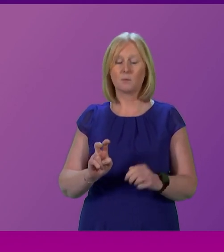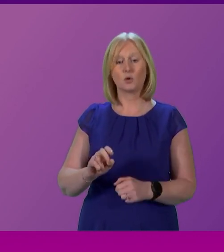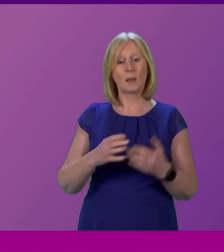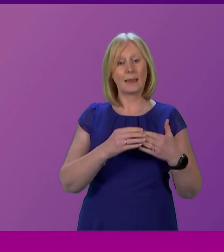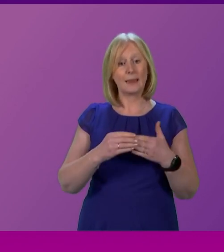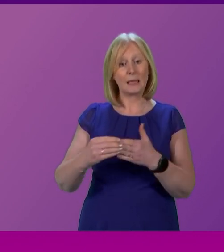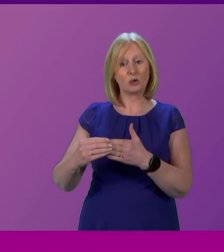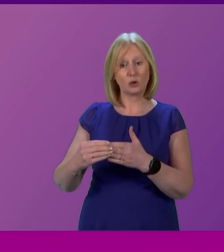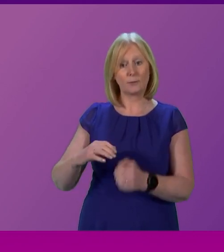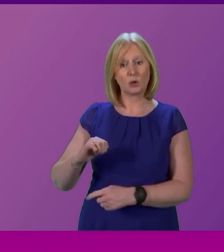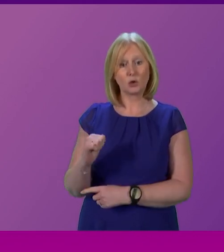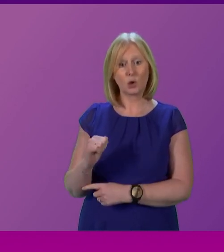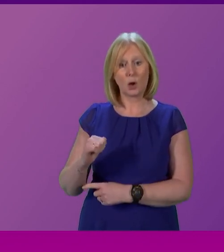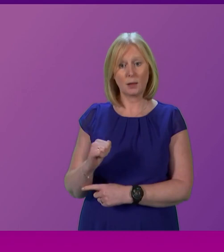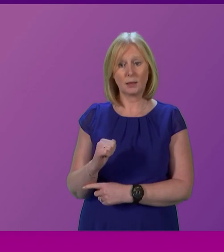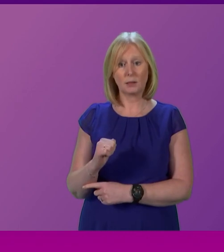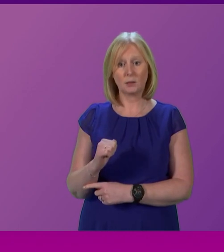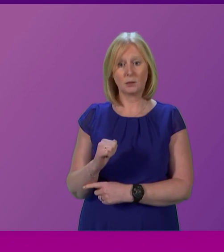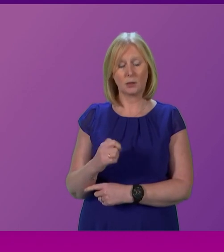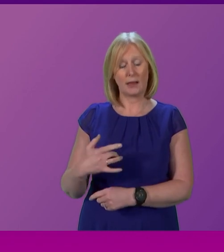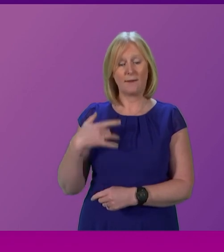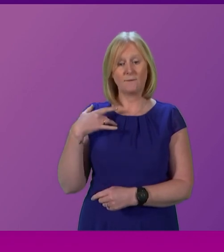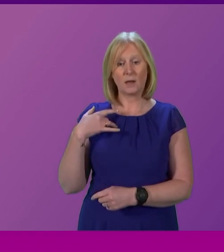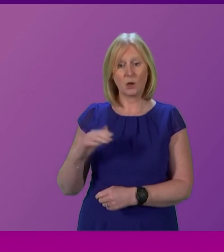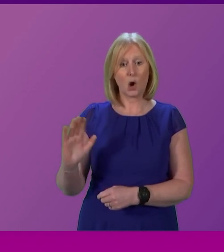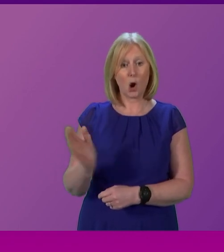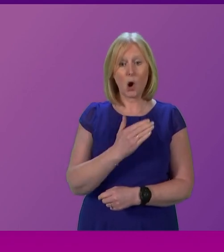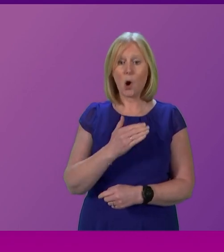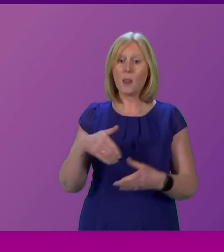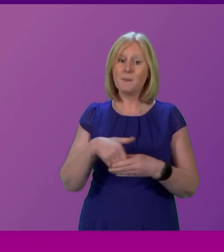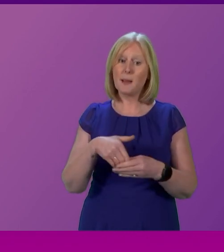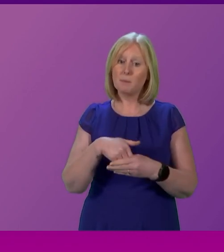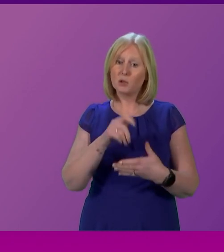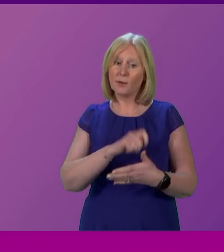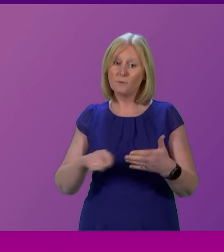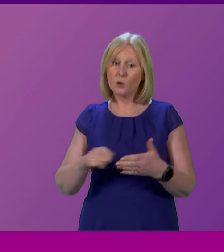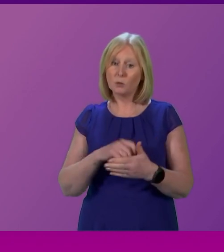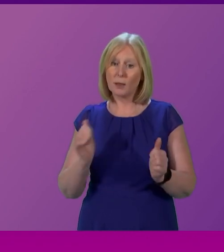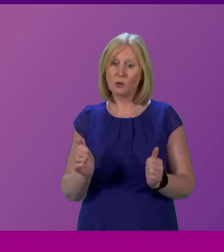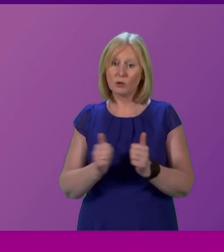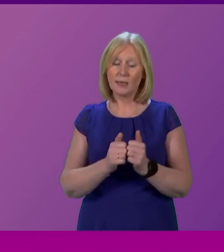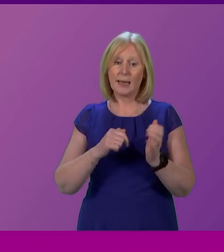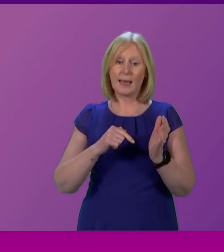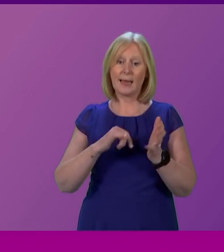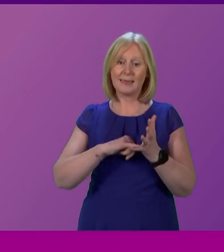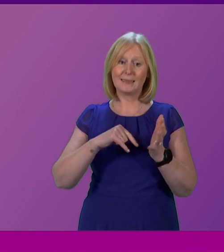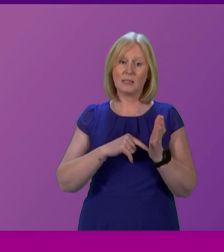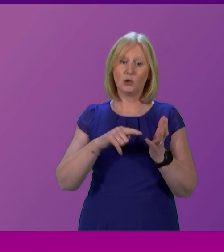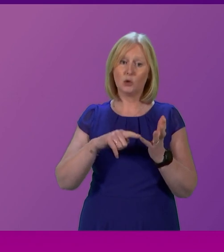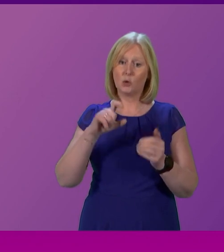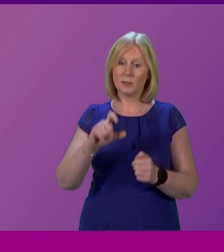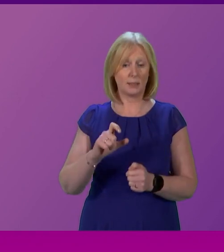leadership because I don't think all of their members or voters will agree with the position. The STUC certainly does not.